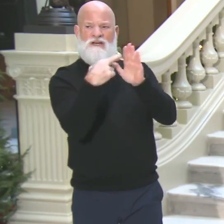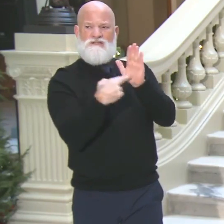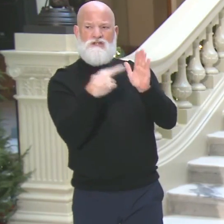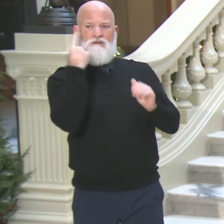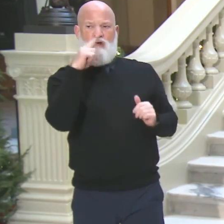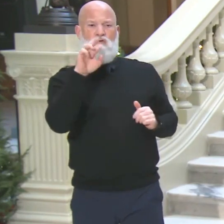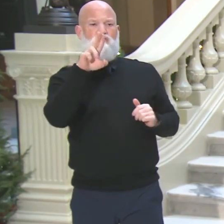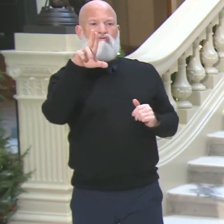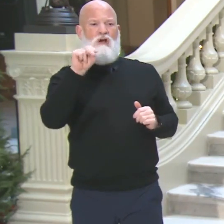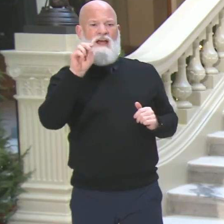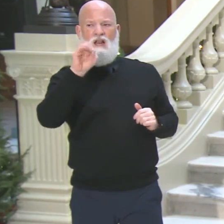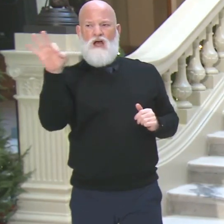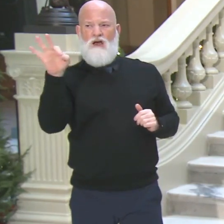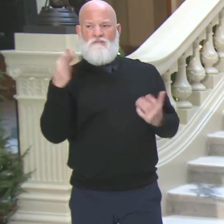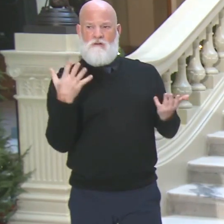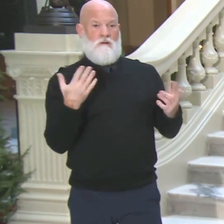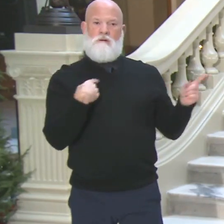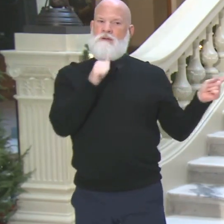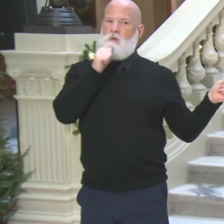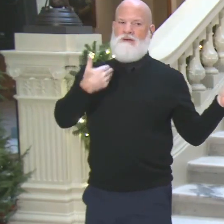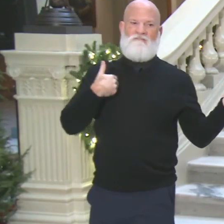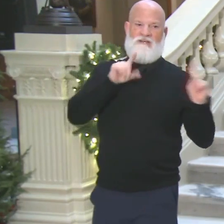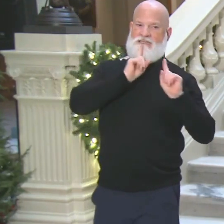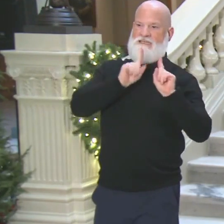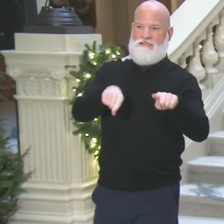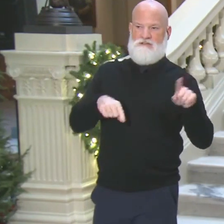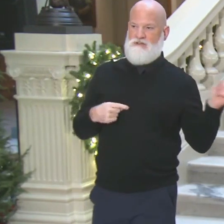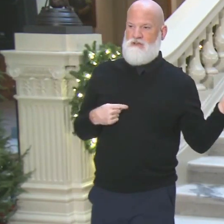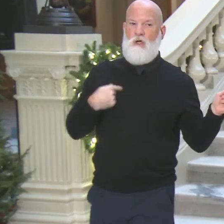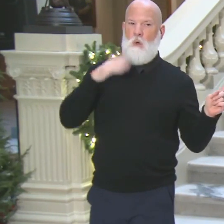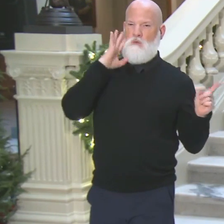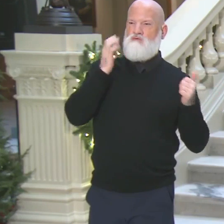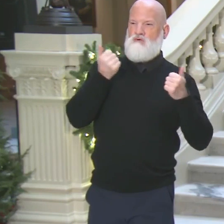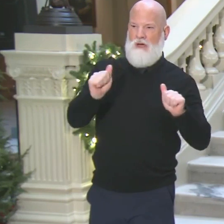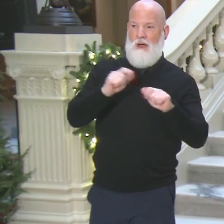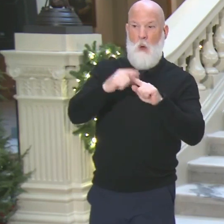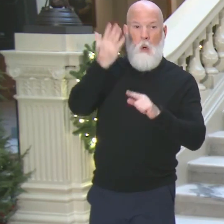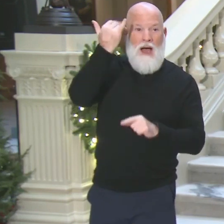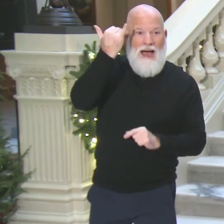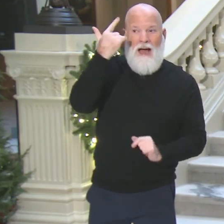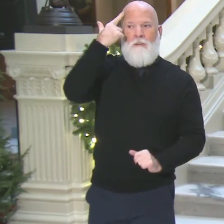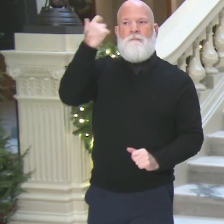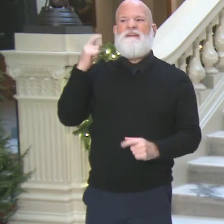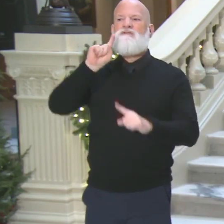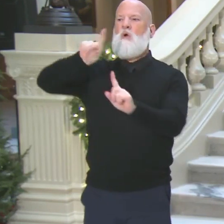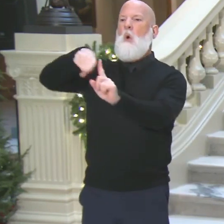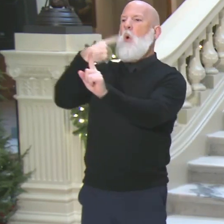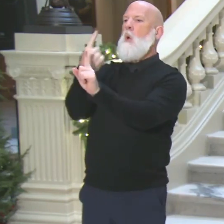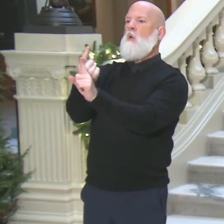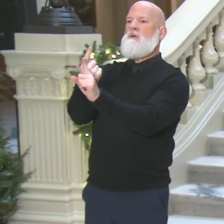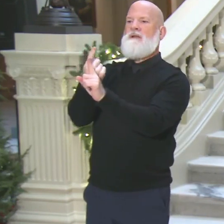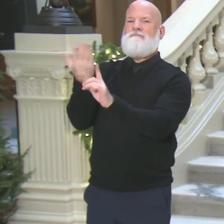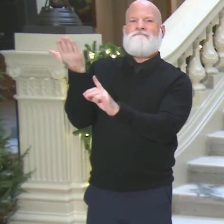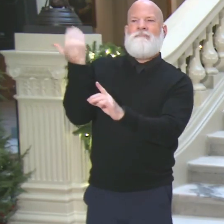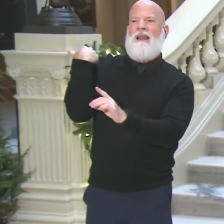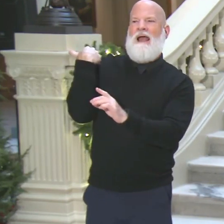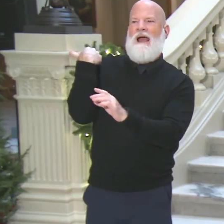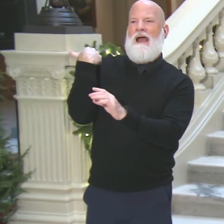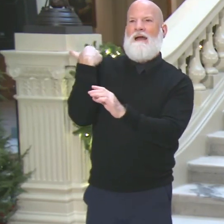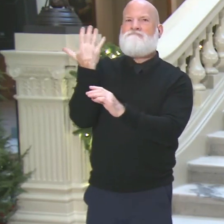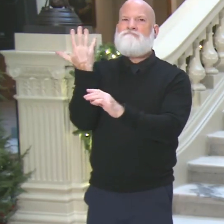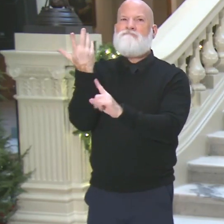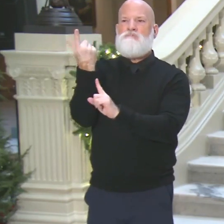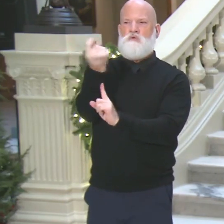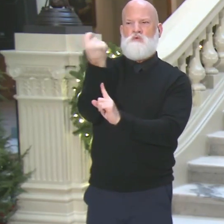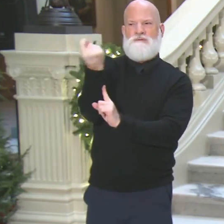I don't have the answer to that question. We'll try to get it. Part of the reason we don't is because only as of last Tuesday or Wednesday really could